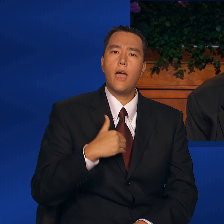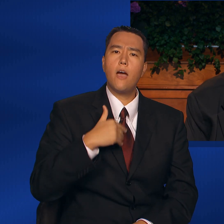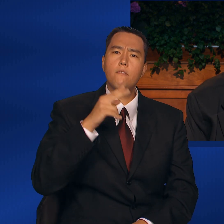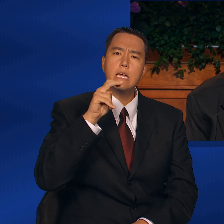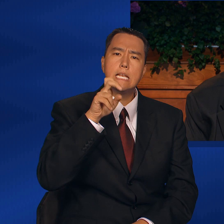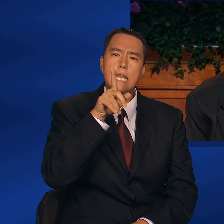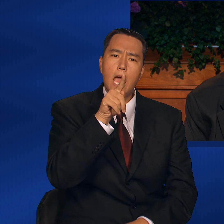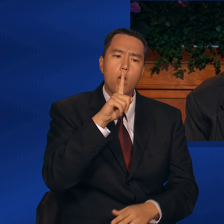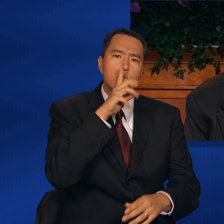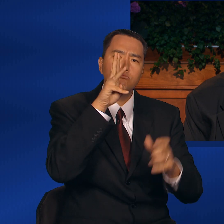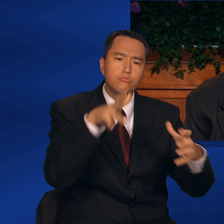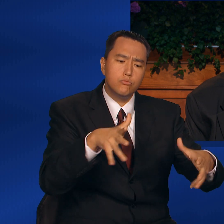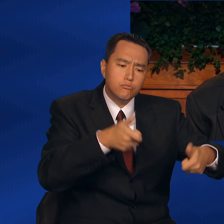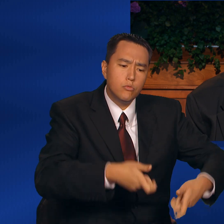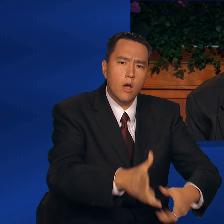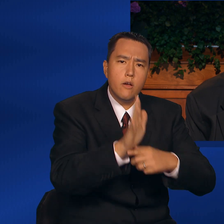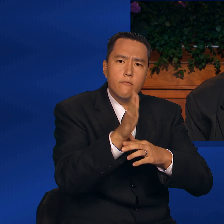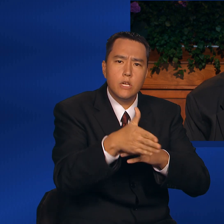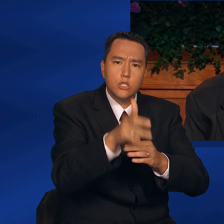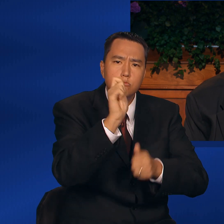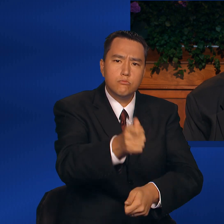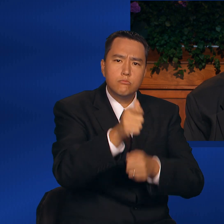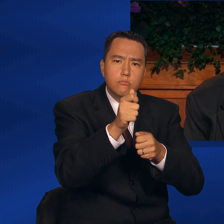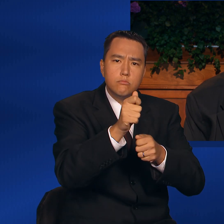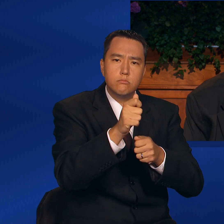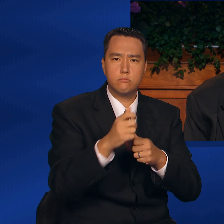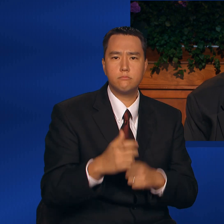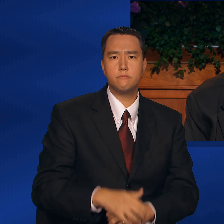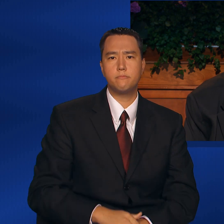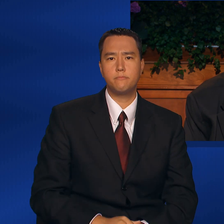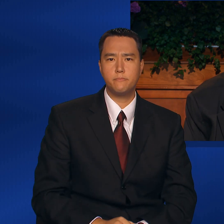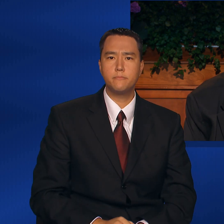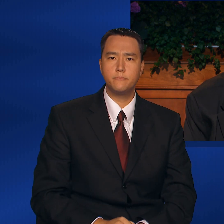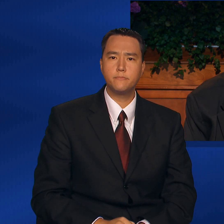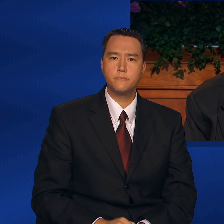net into the sea, for they were fishers.